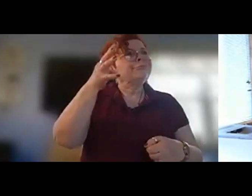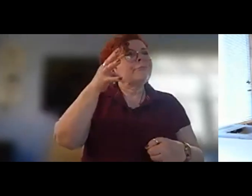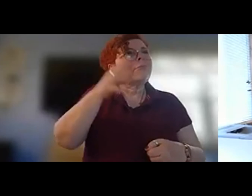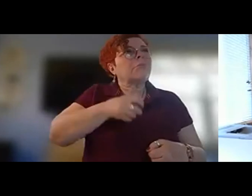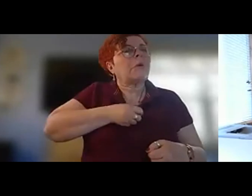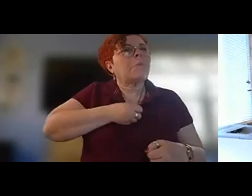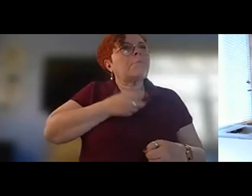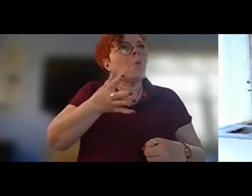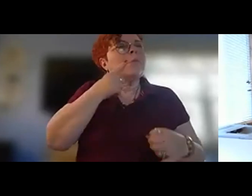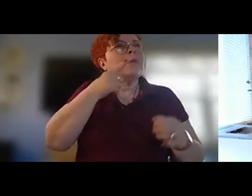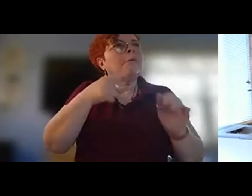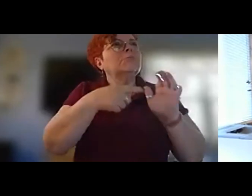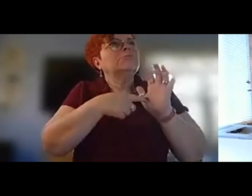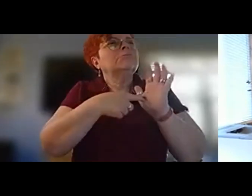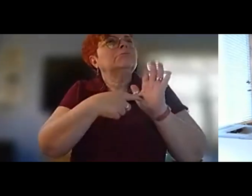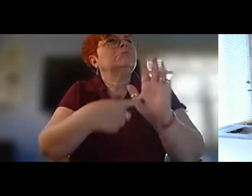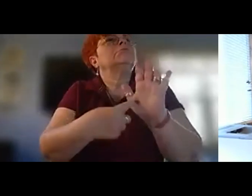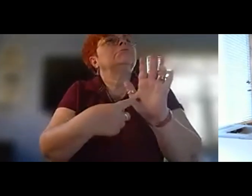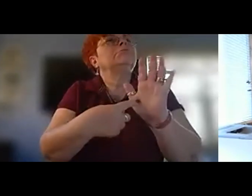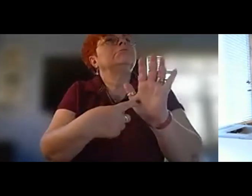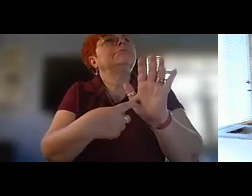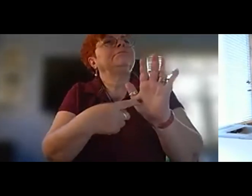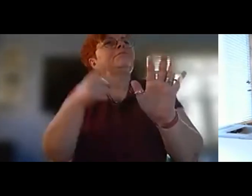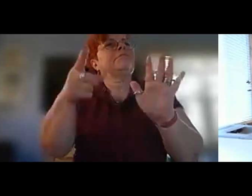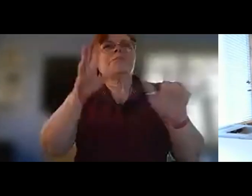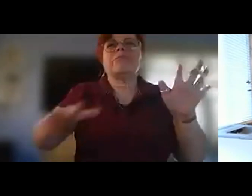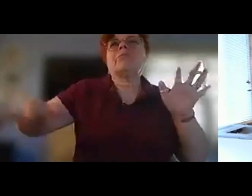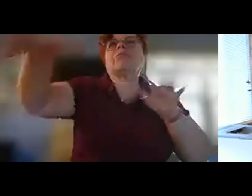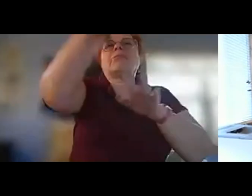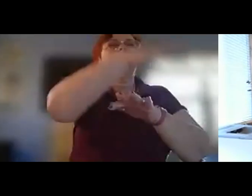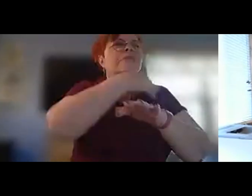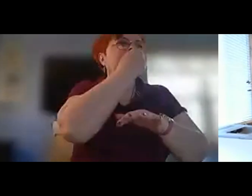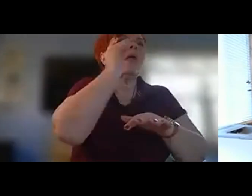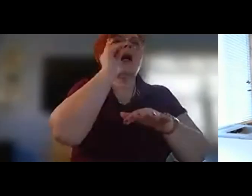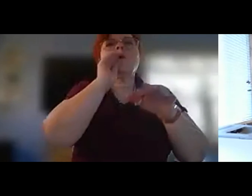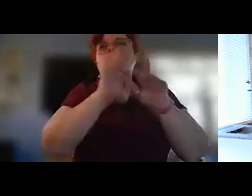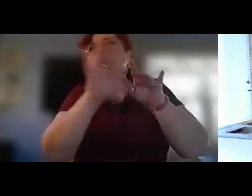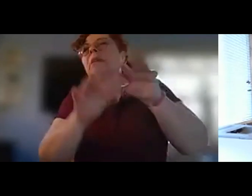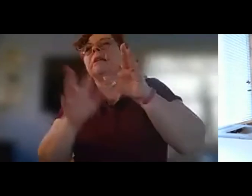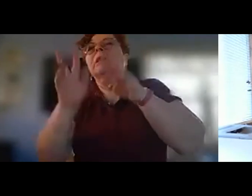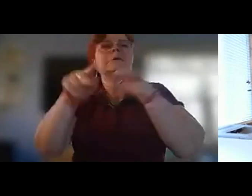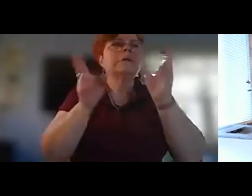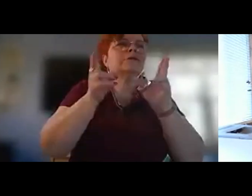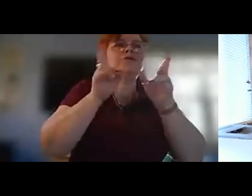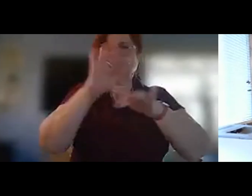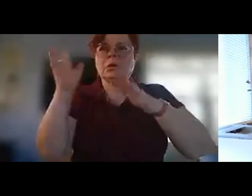echoed the flora the fauna the history that i mean it was just whatever so